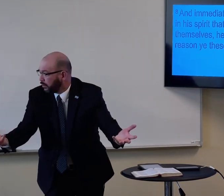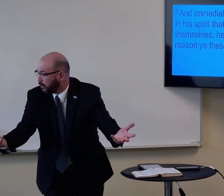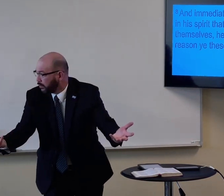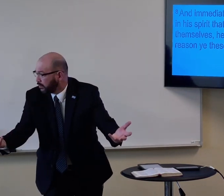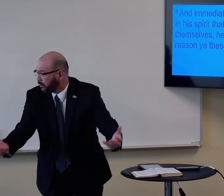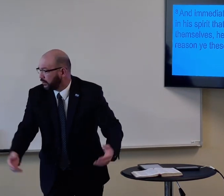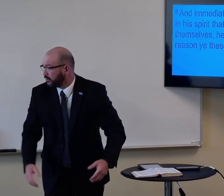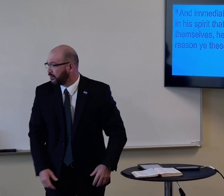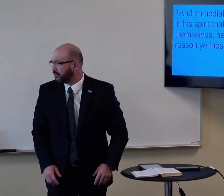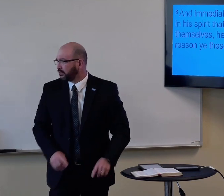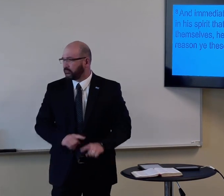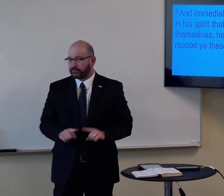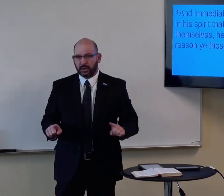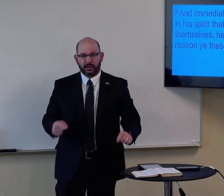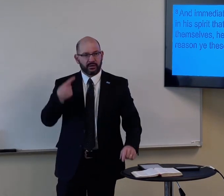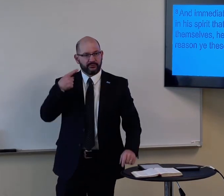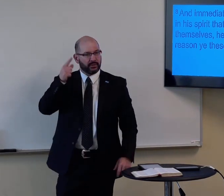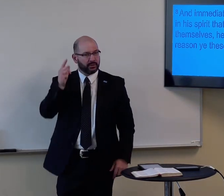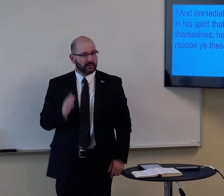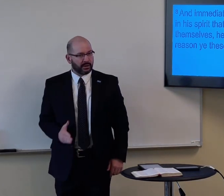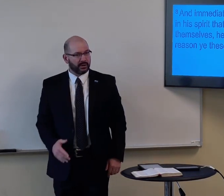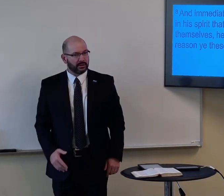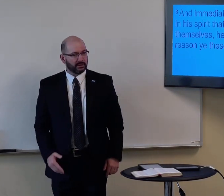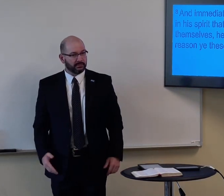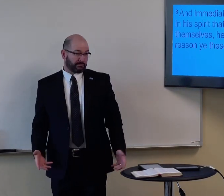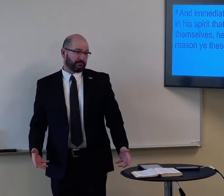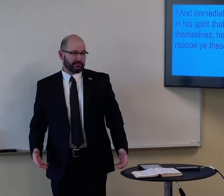somebody. But, for God,